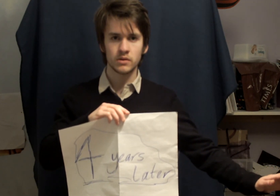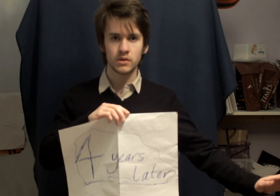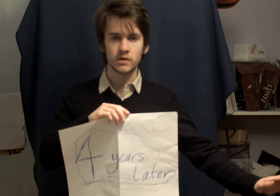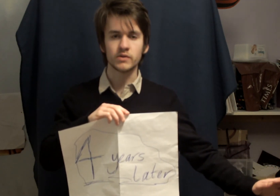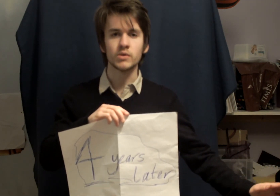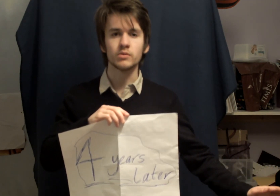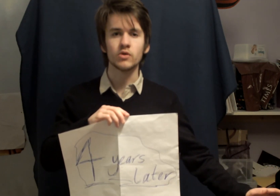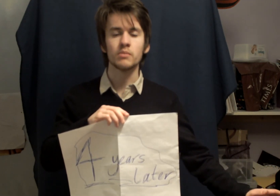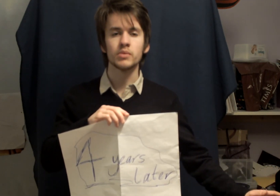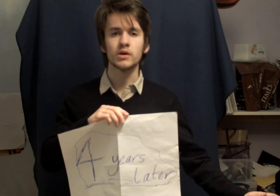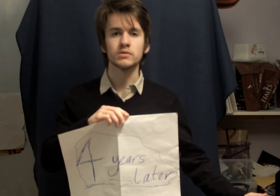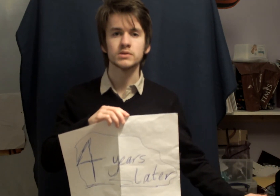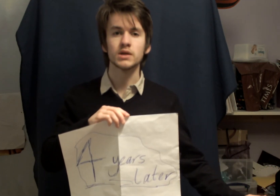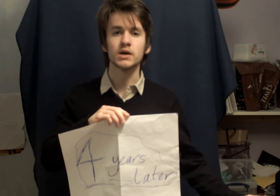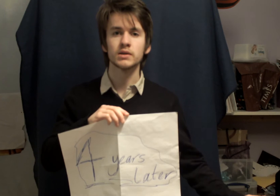After my grandparents died.